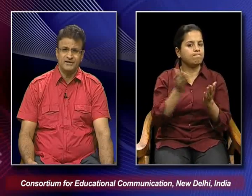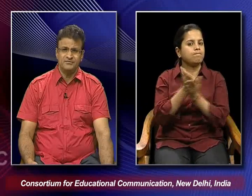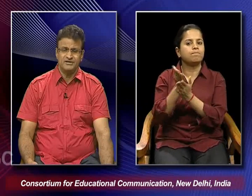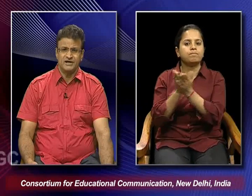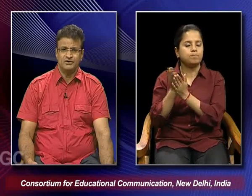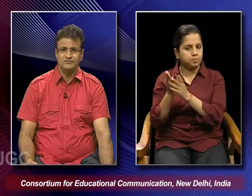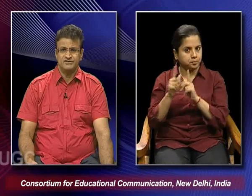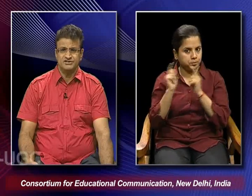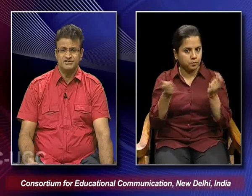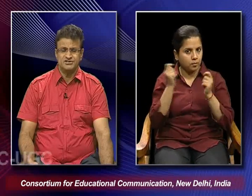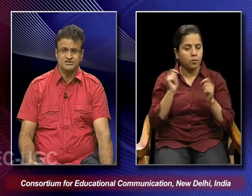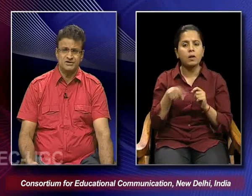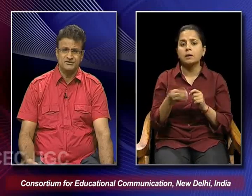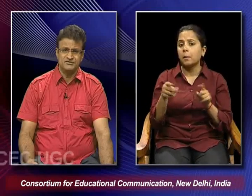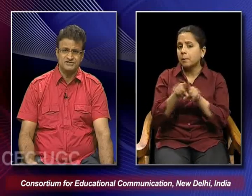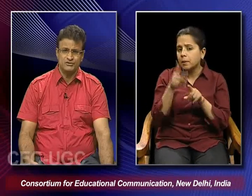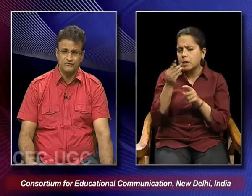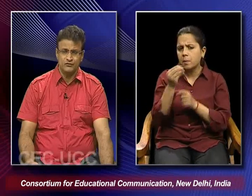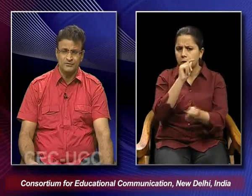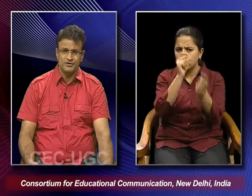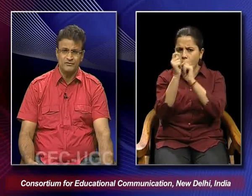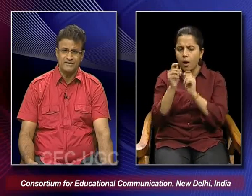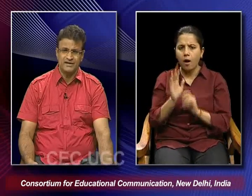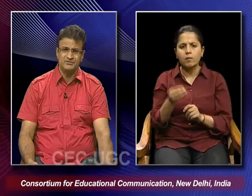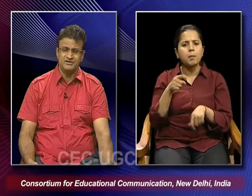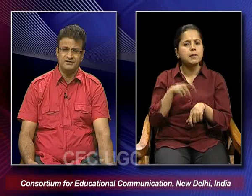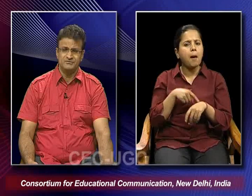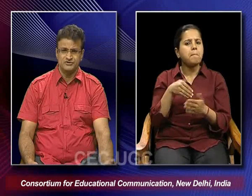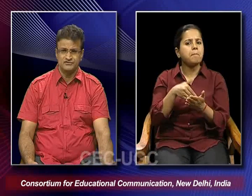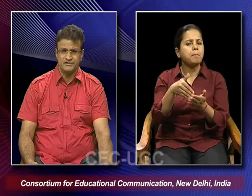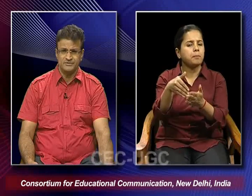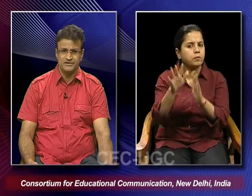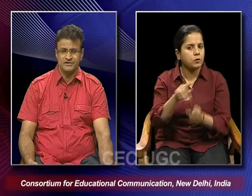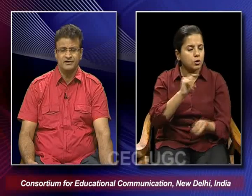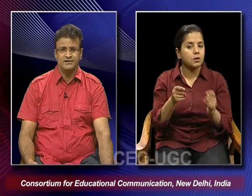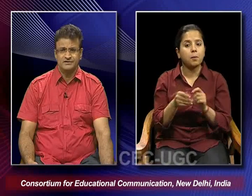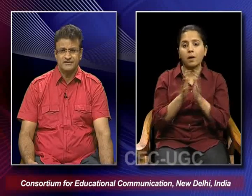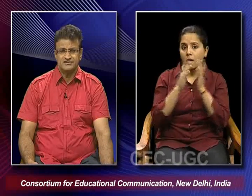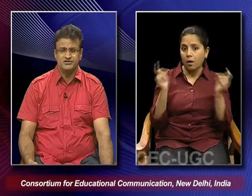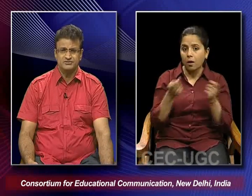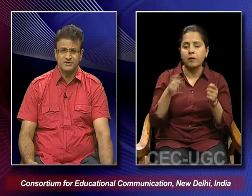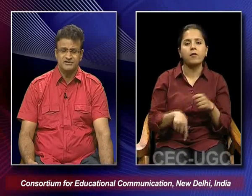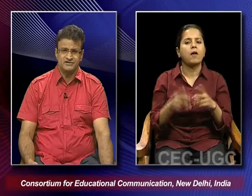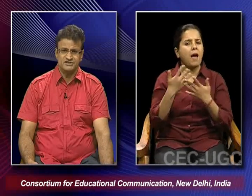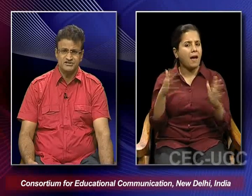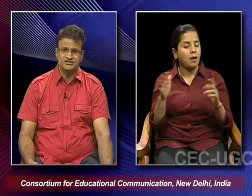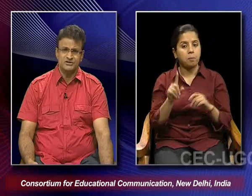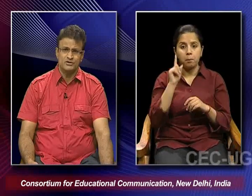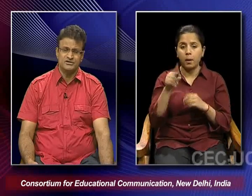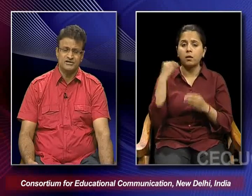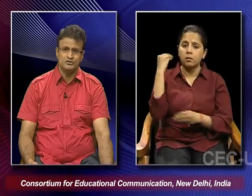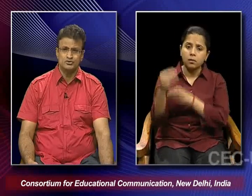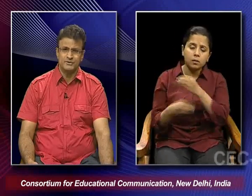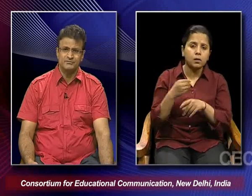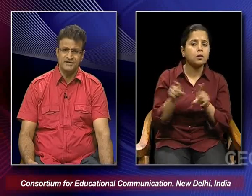time the kind of changes which we see over a period of time in terms of celebrating the festivals but the traditions they